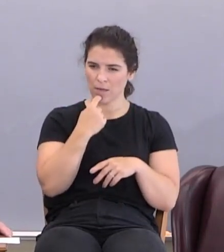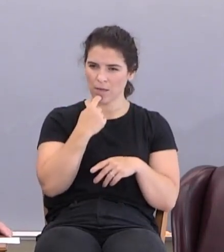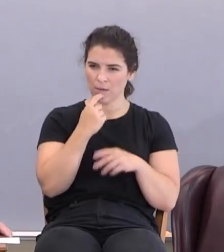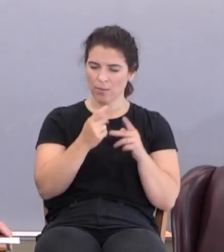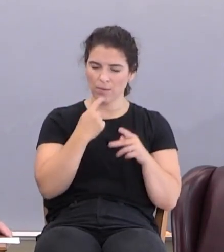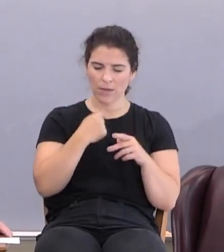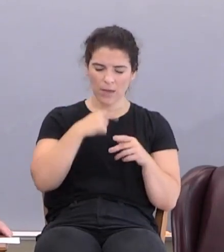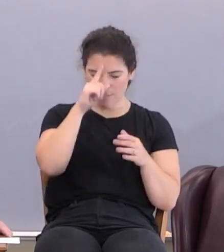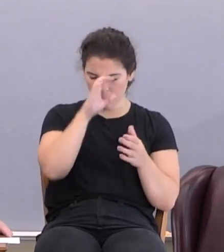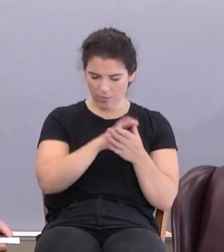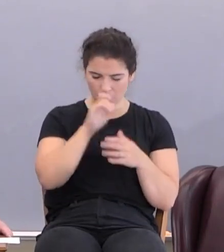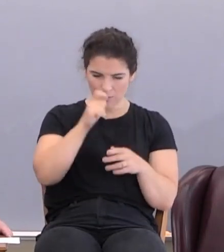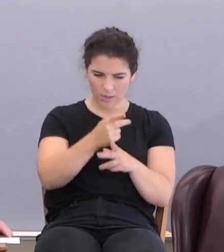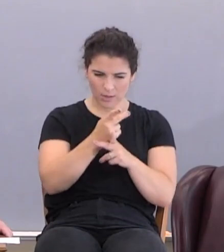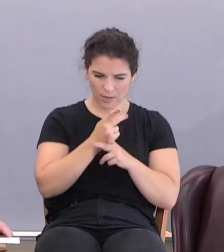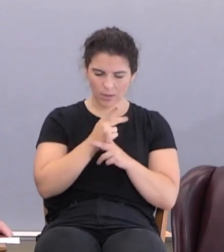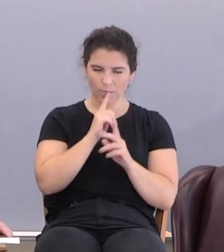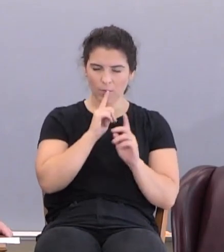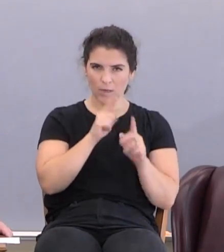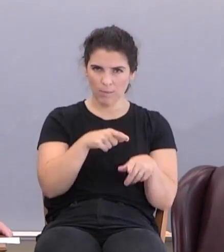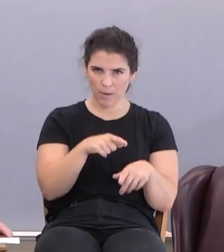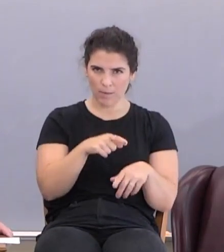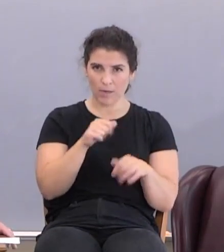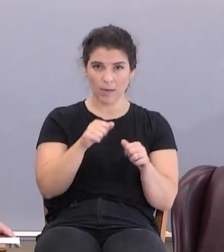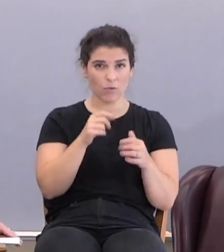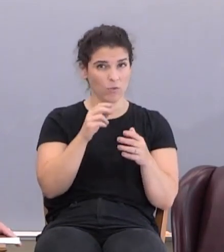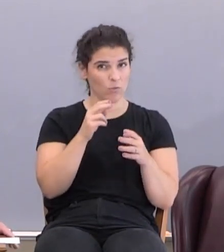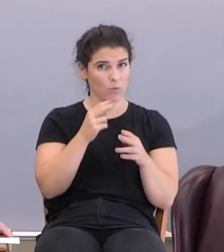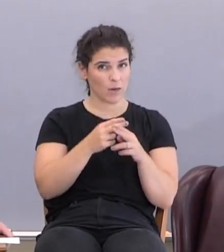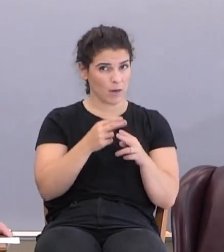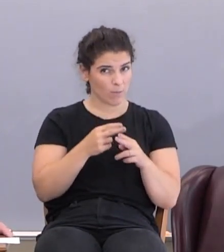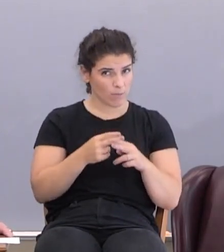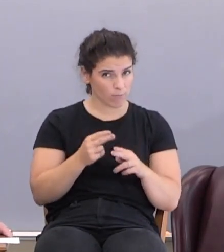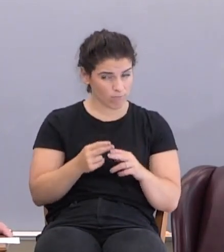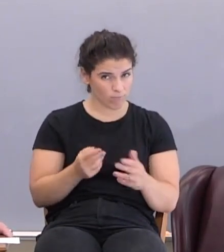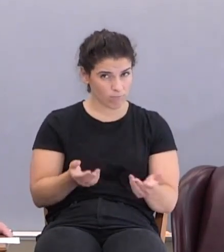people say, I believe you need to keep the commandments. Could you name them for me?